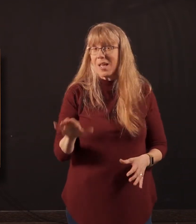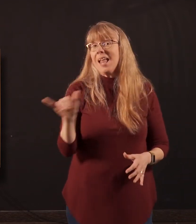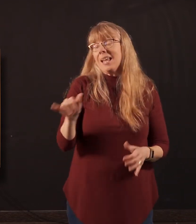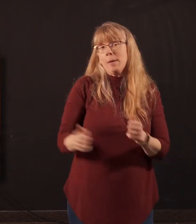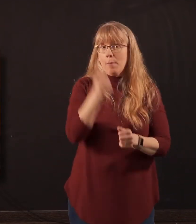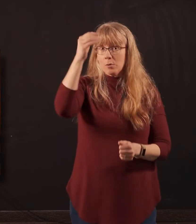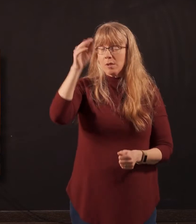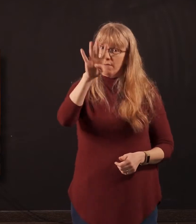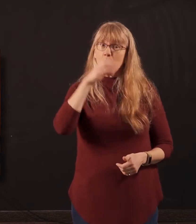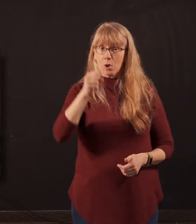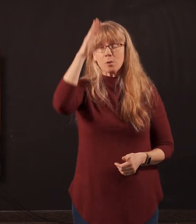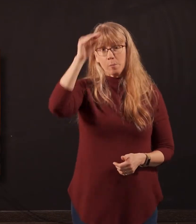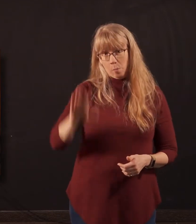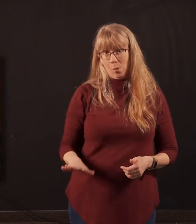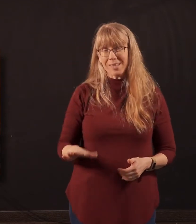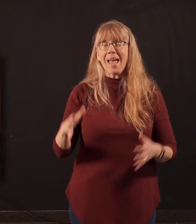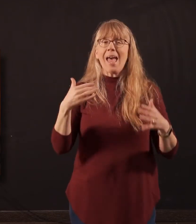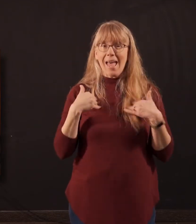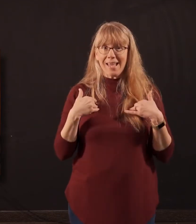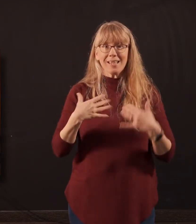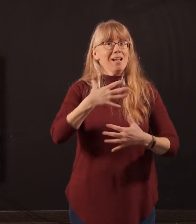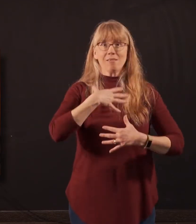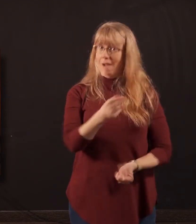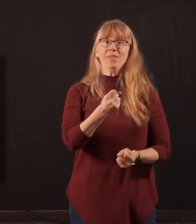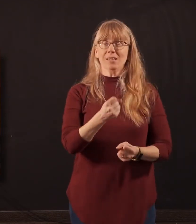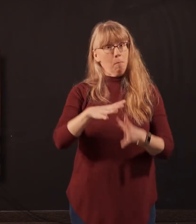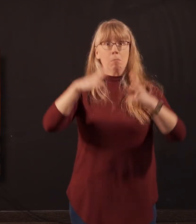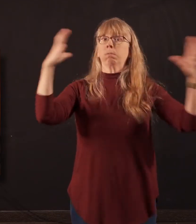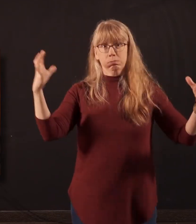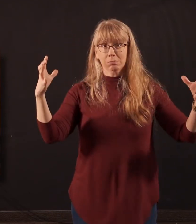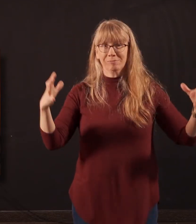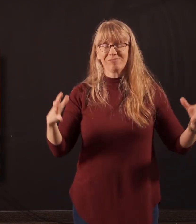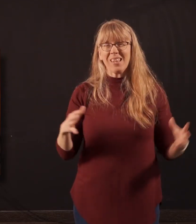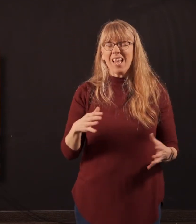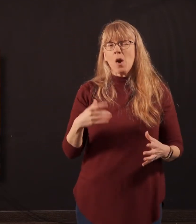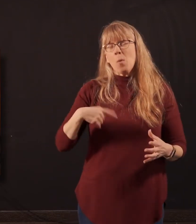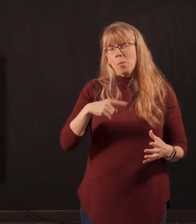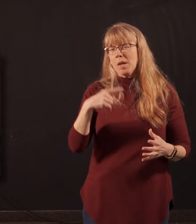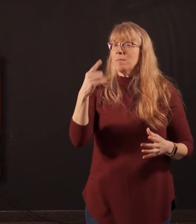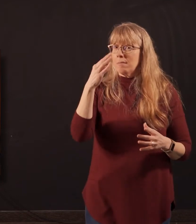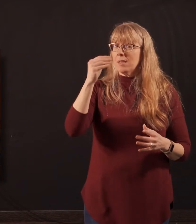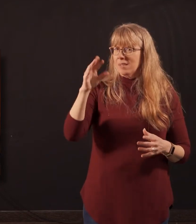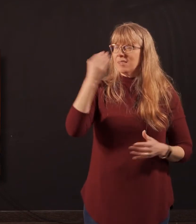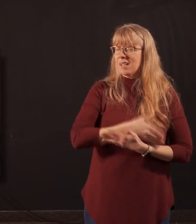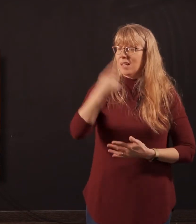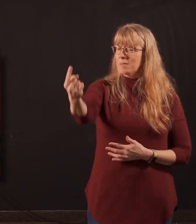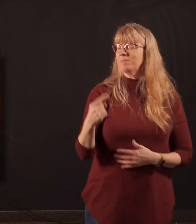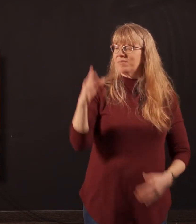boys, he has plenty of confidence. Not too long ago, he came up to me and he said, Hey, Dad, can you